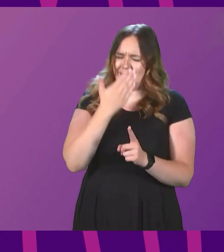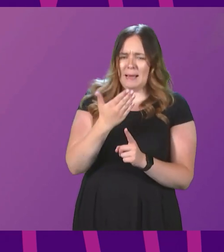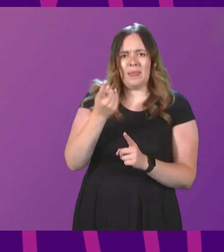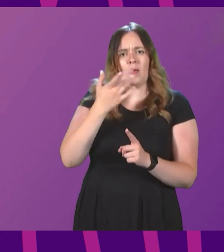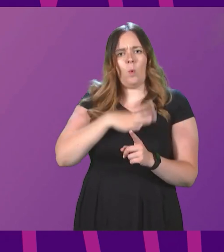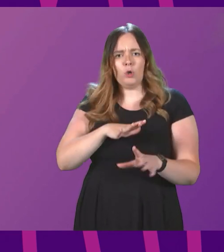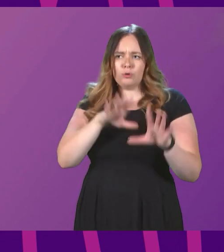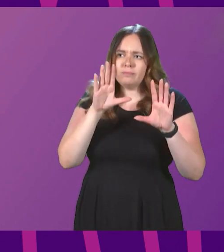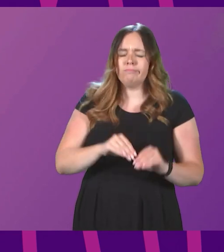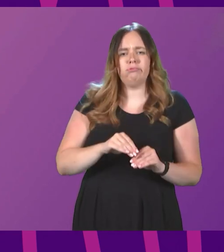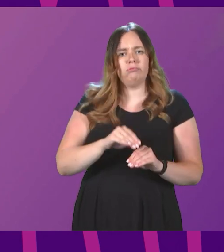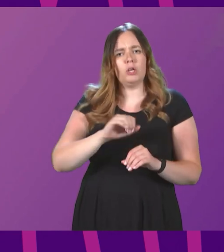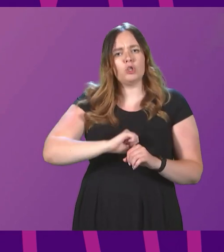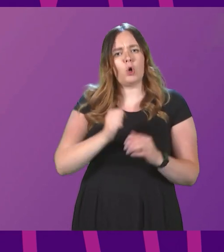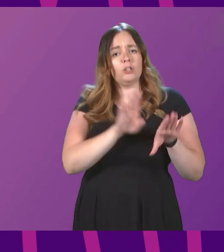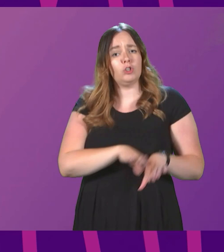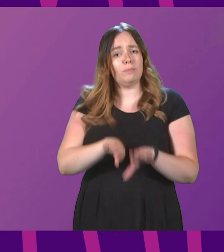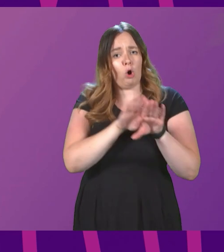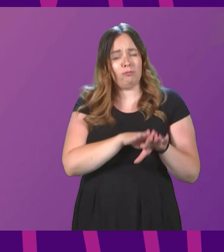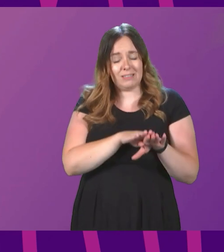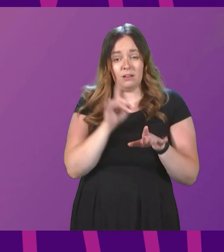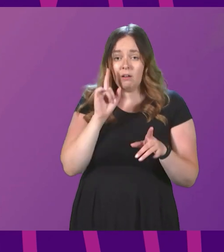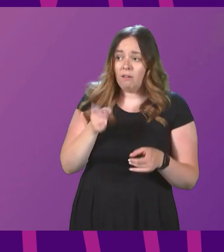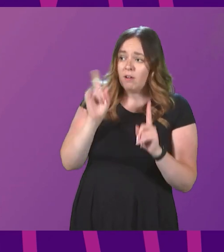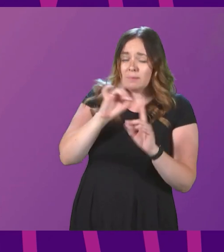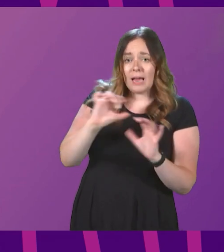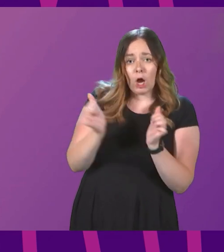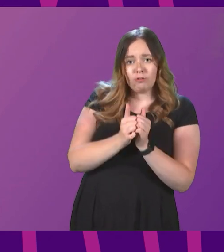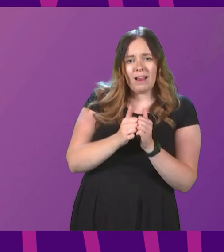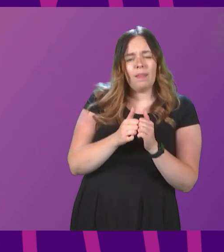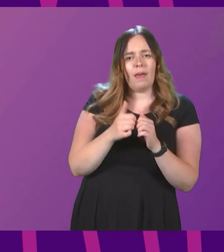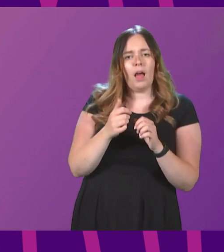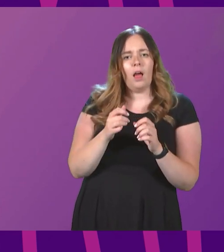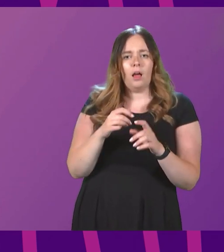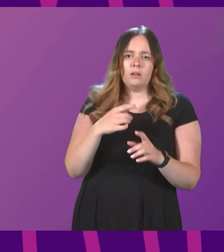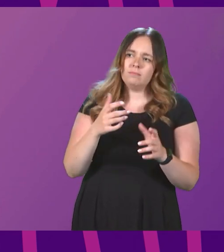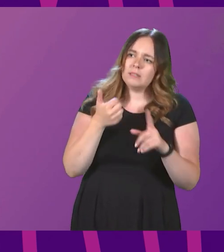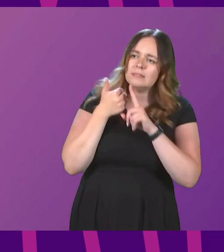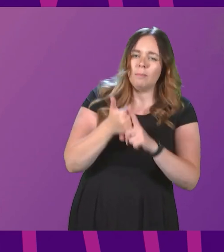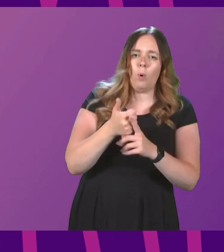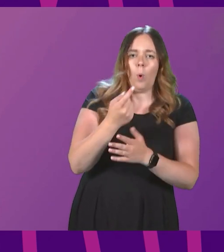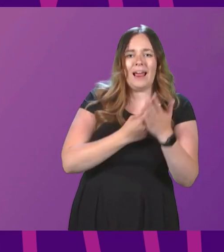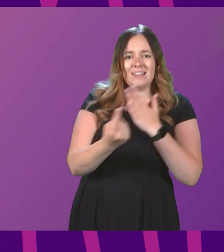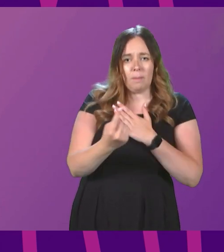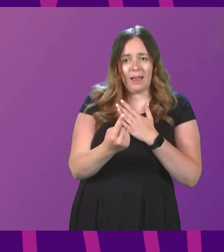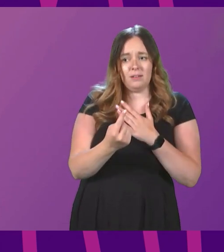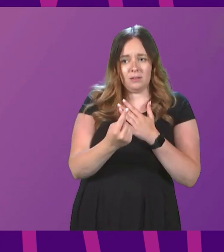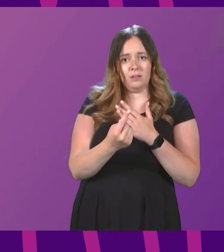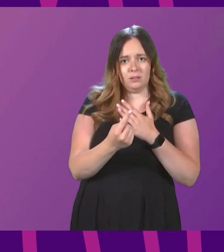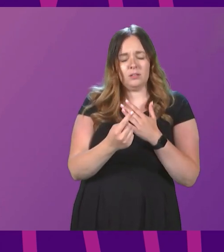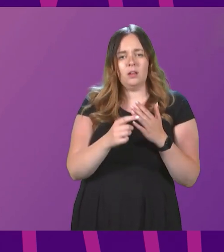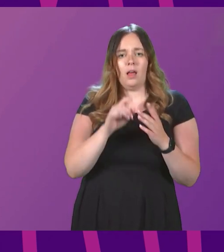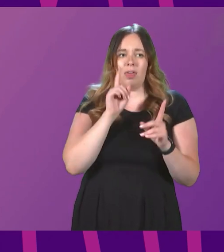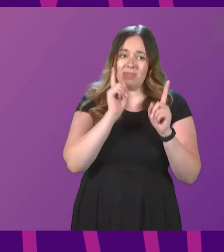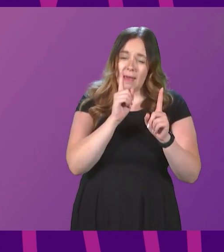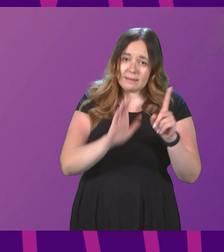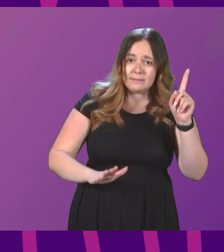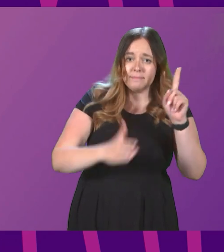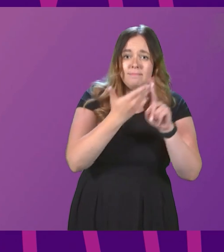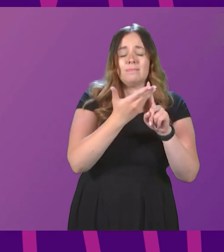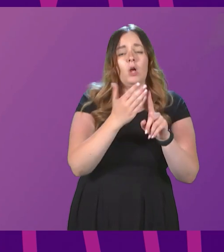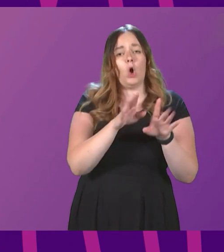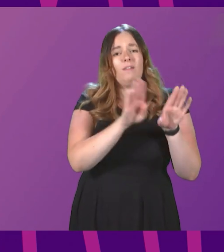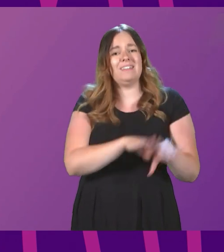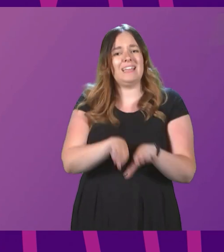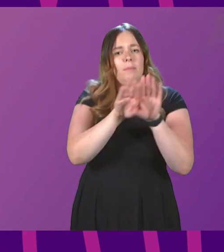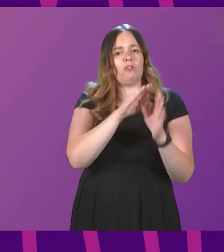obstructing Scottish democracy. Does the First Minister agree that pro-independence parties winning more seats and more votes than our opponents is the gold standard of democratic